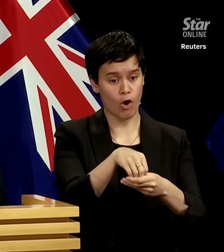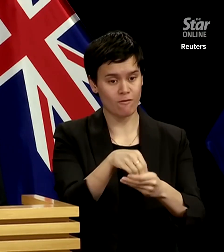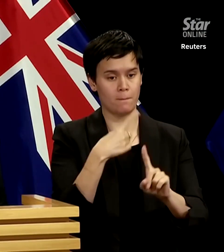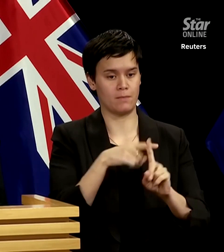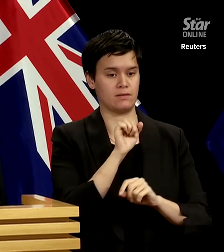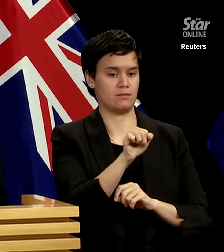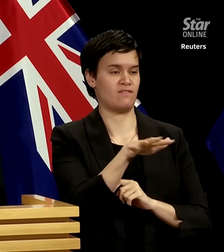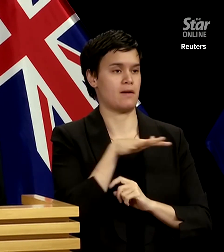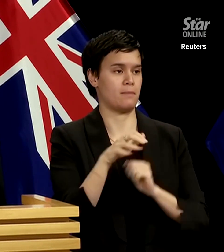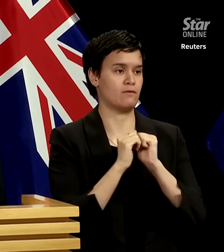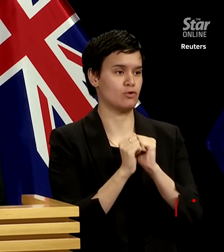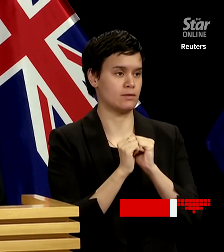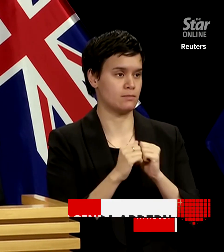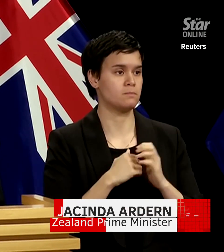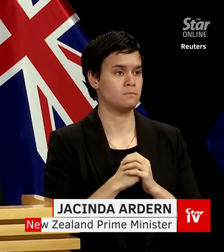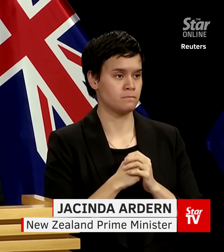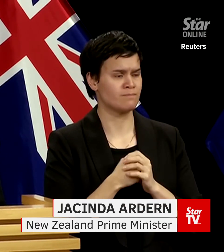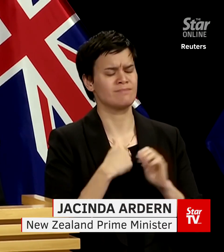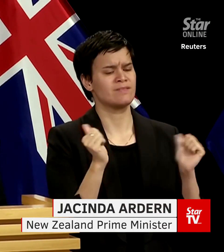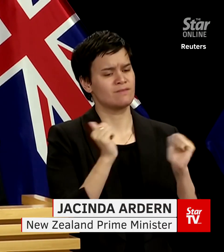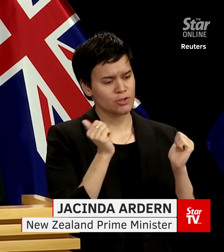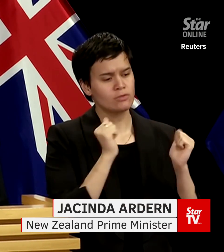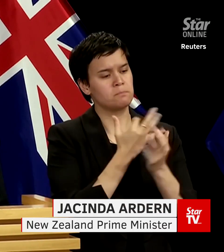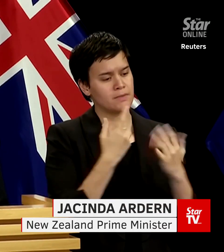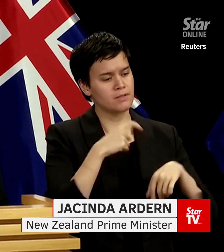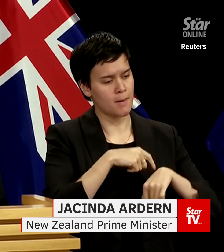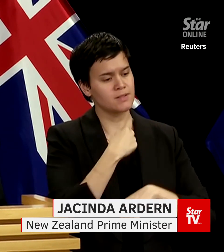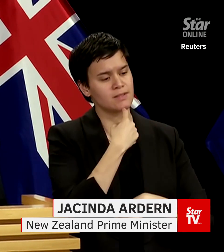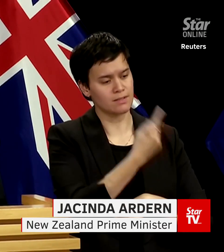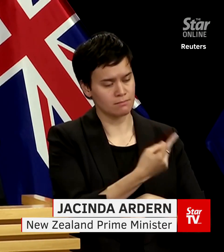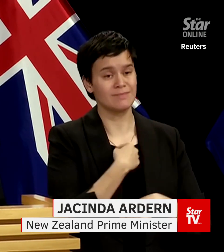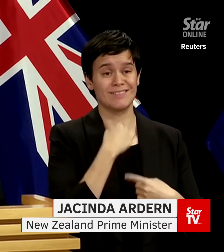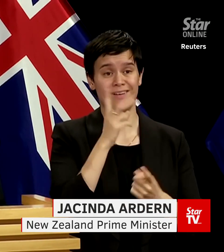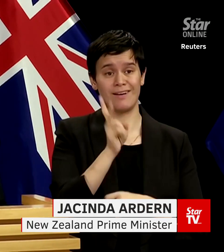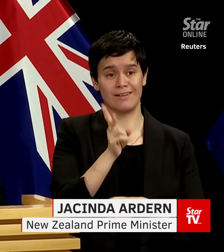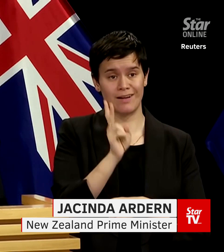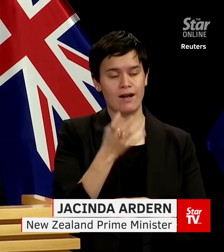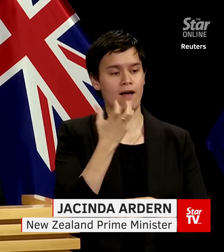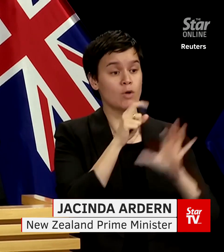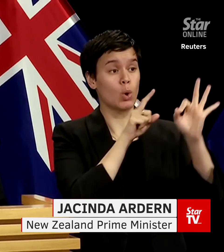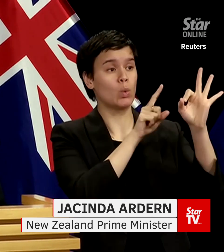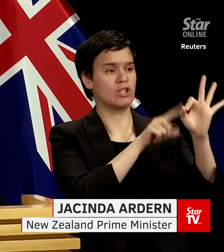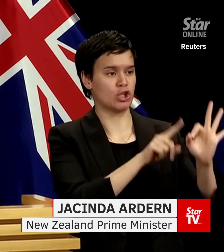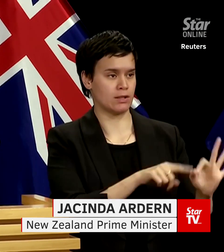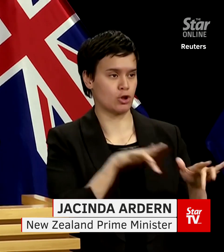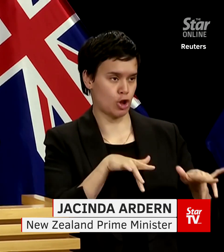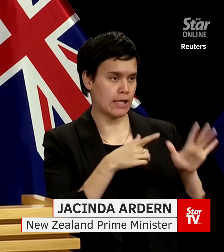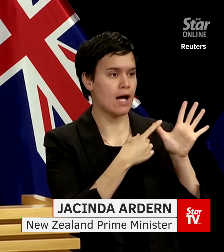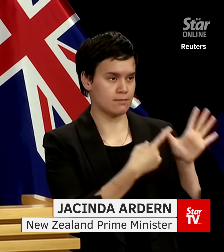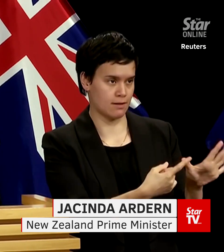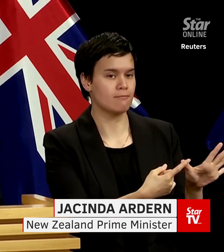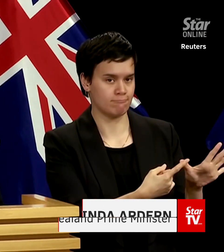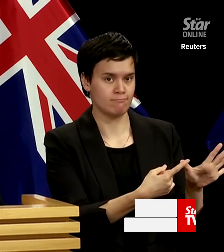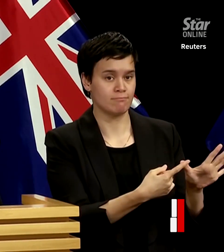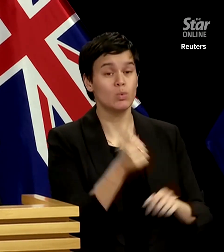As I've said many times, there remain now questions to be asked and questions to be answered. As you'll know, the 10th of